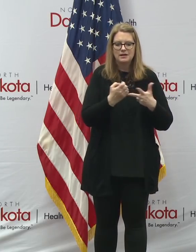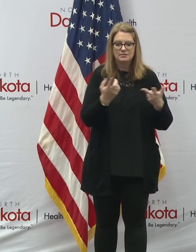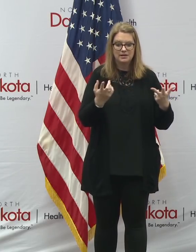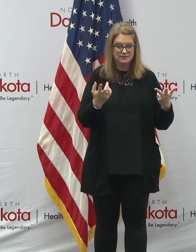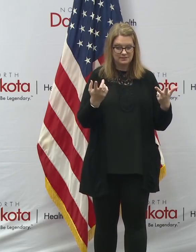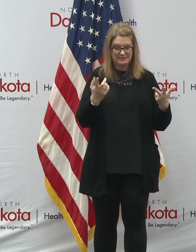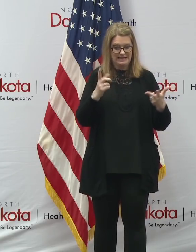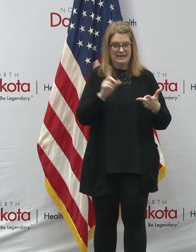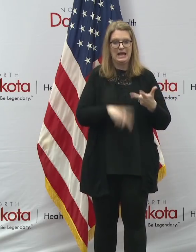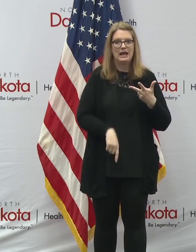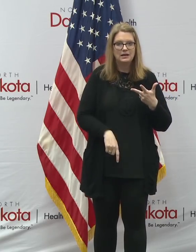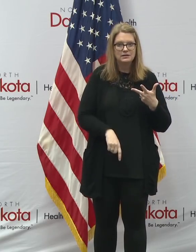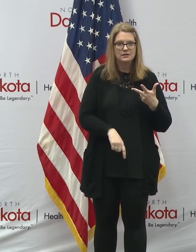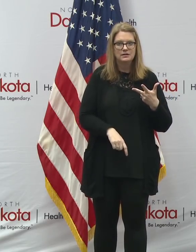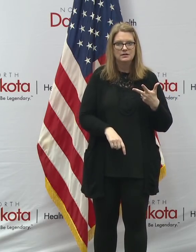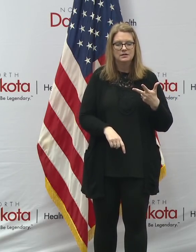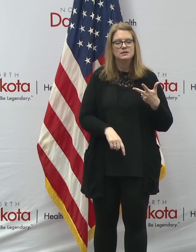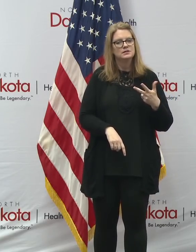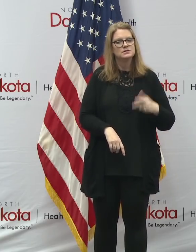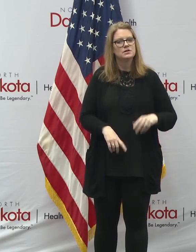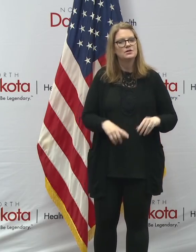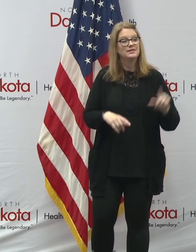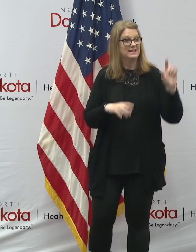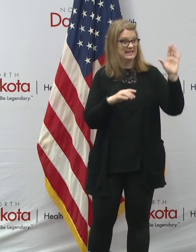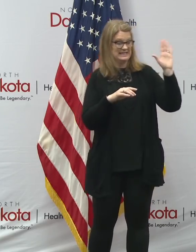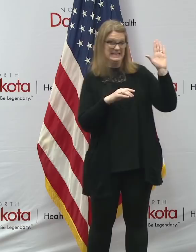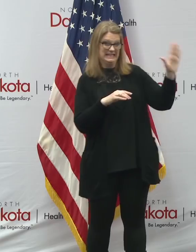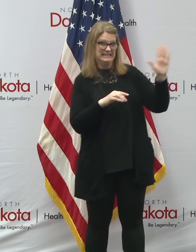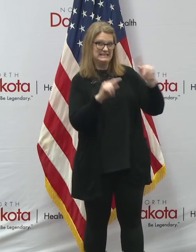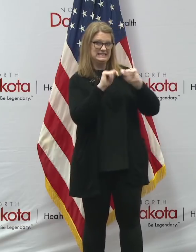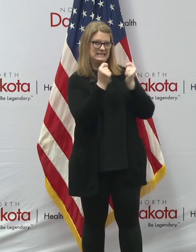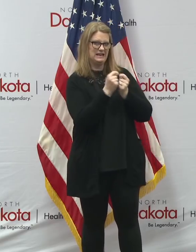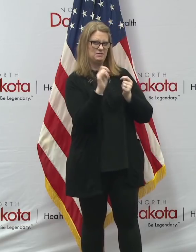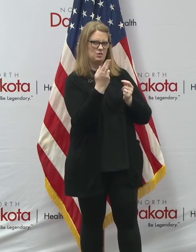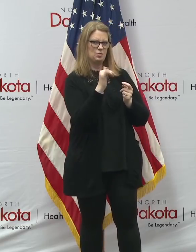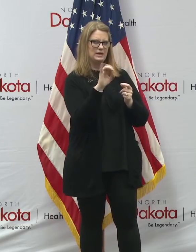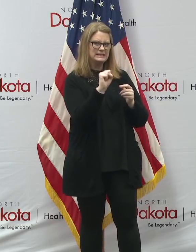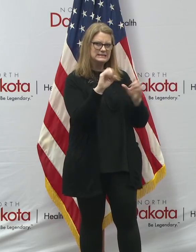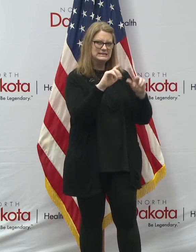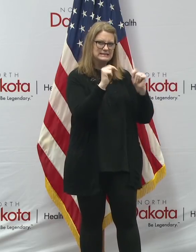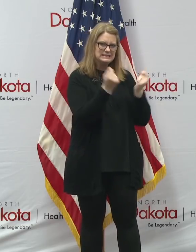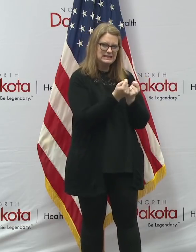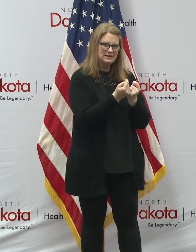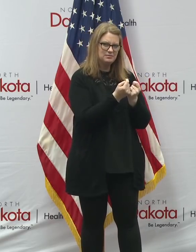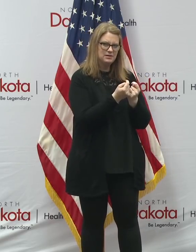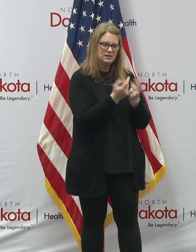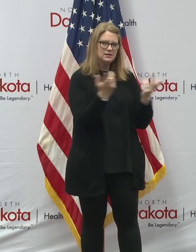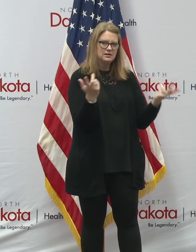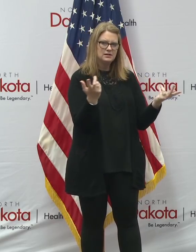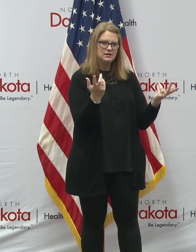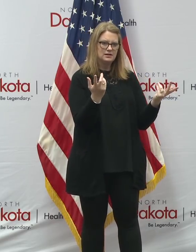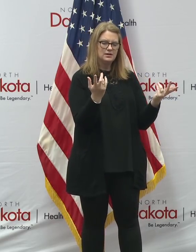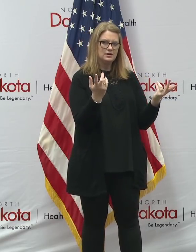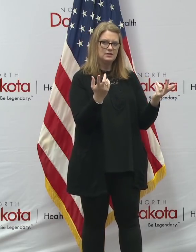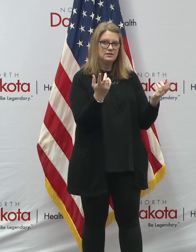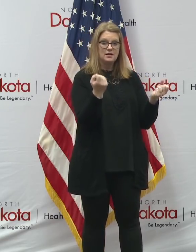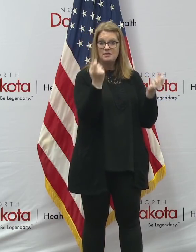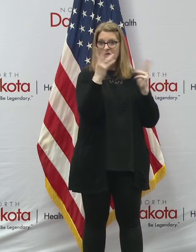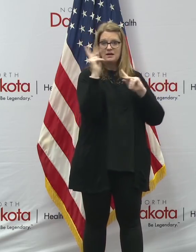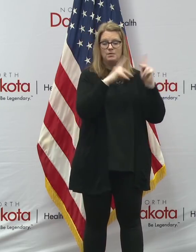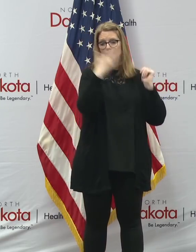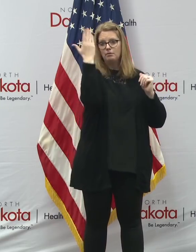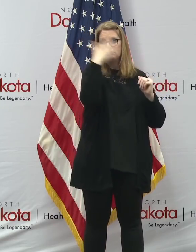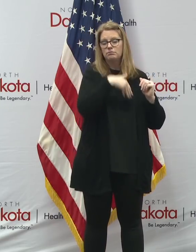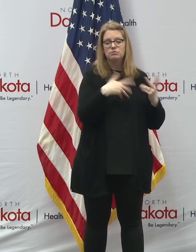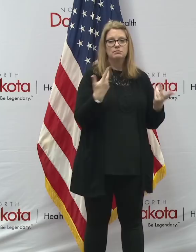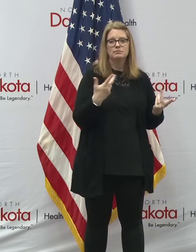And that's what Chris and the team are really working on, is the one that exists today, often invisible to many people in North